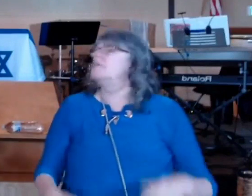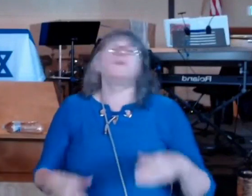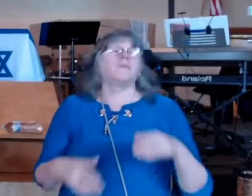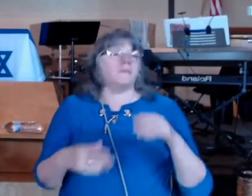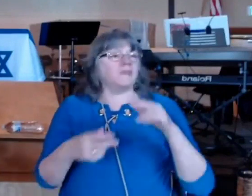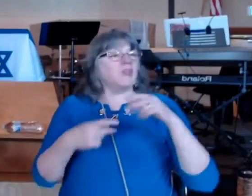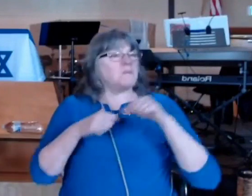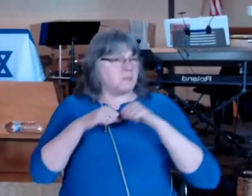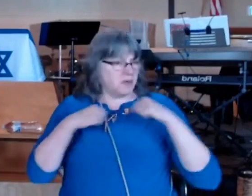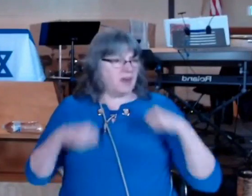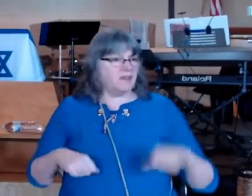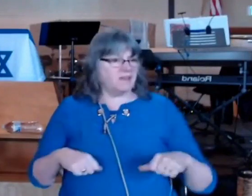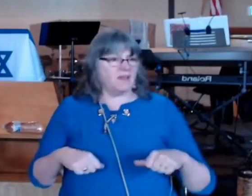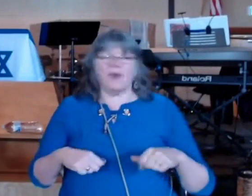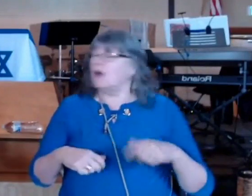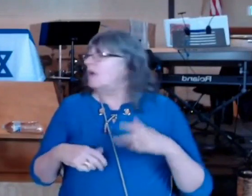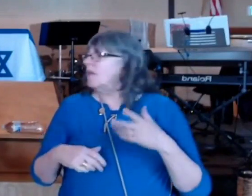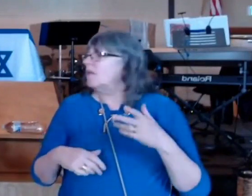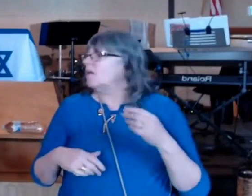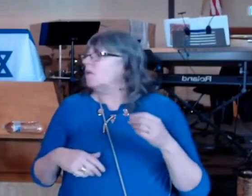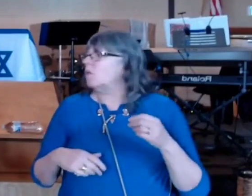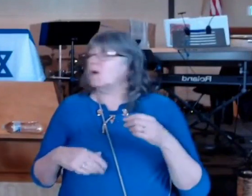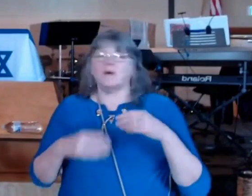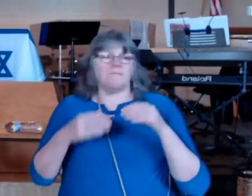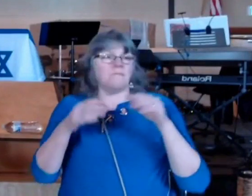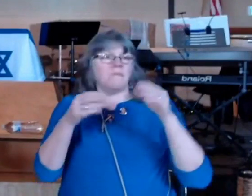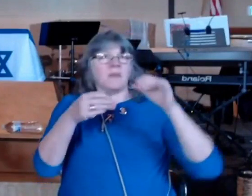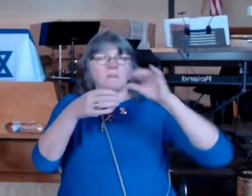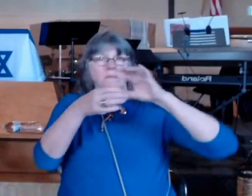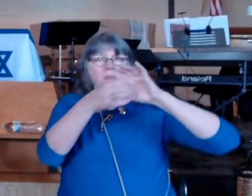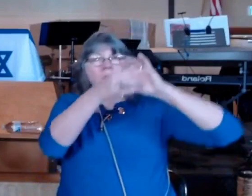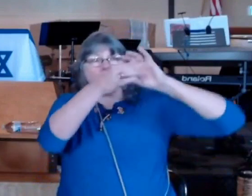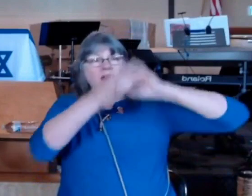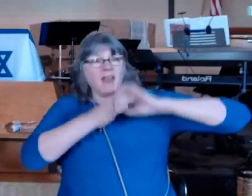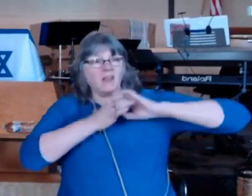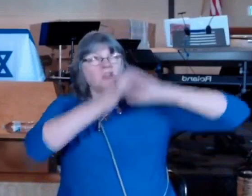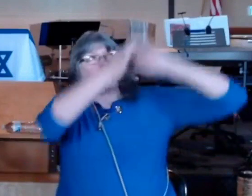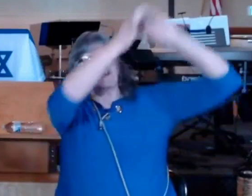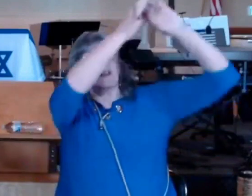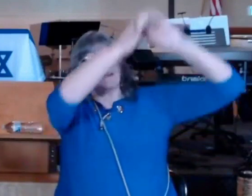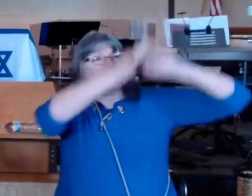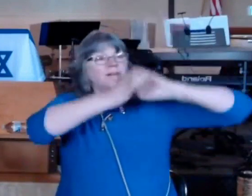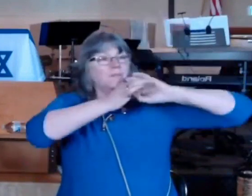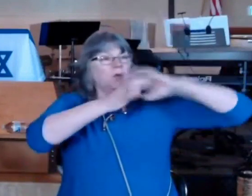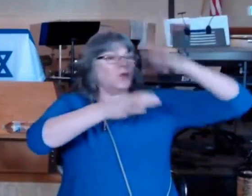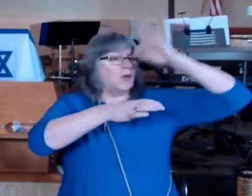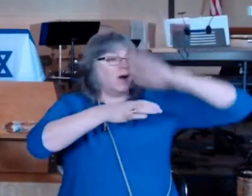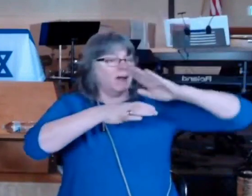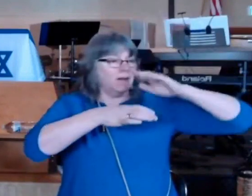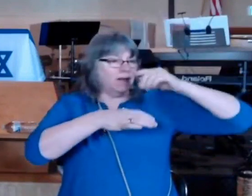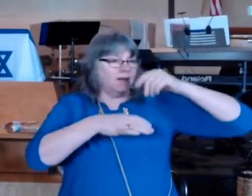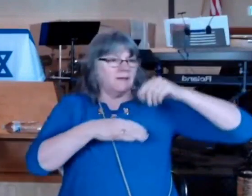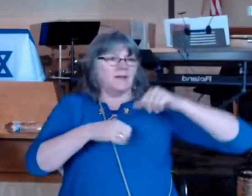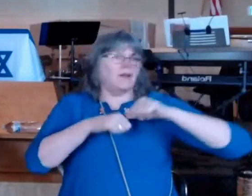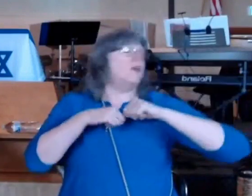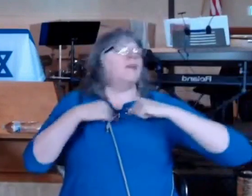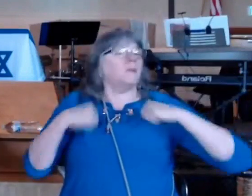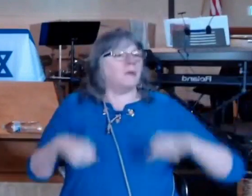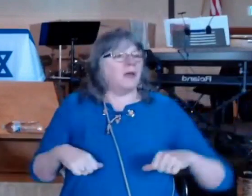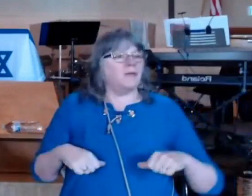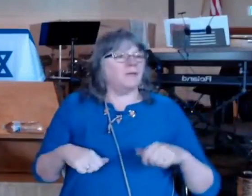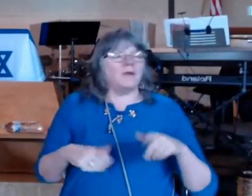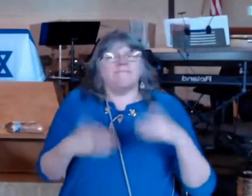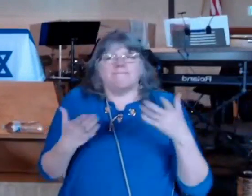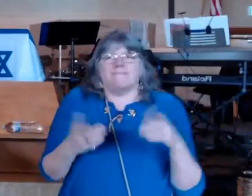mediator the mediator between us and Hashem with the offerings and everything the priests were seen